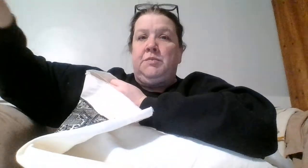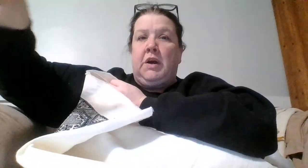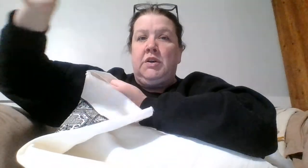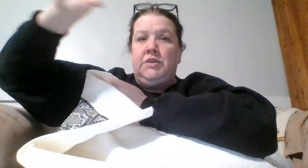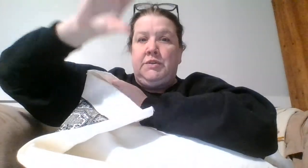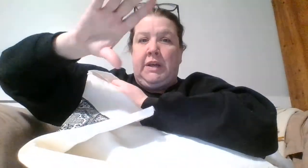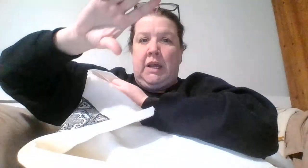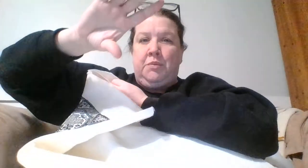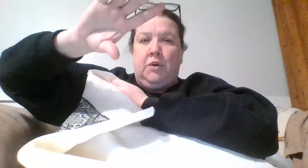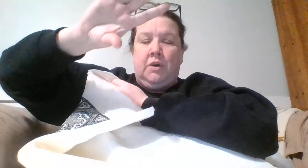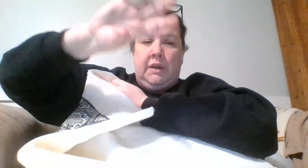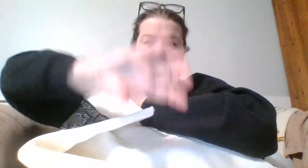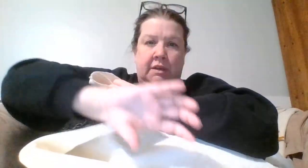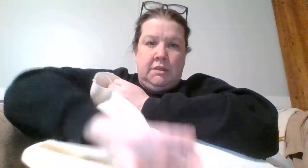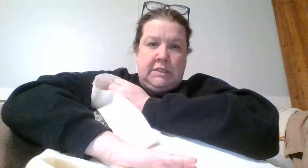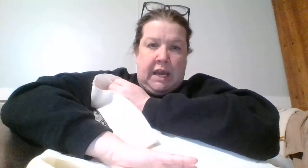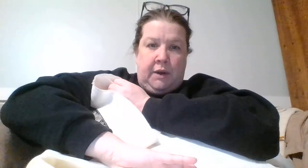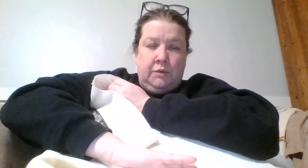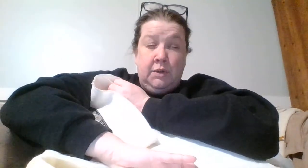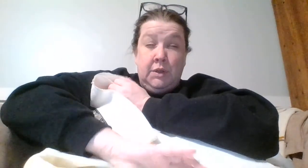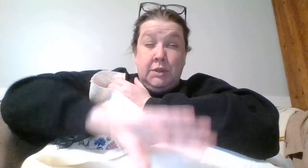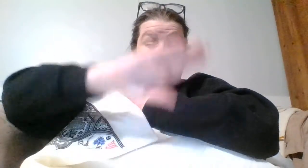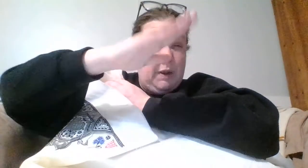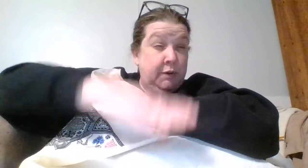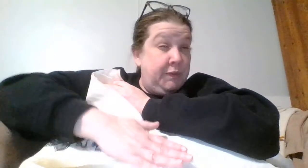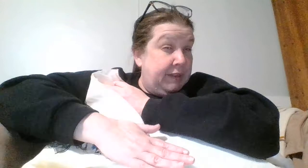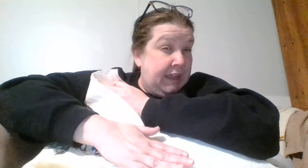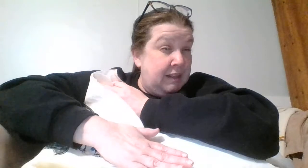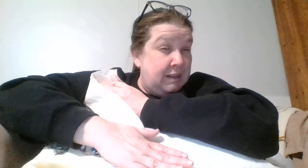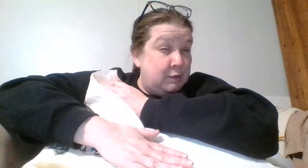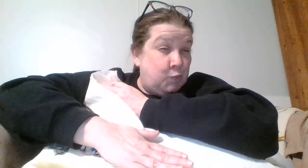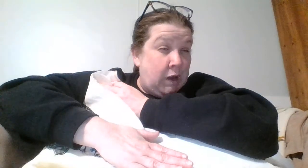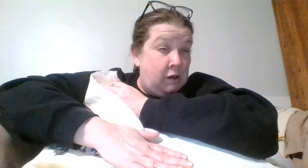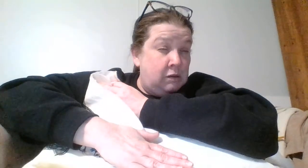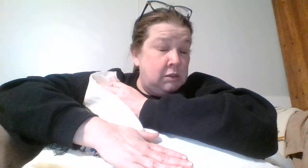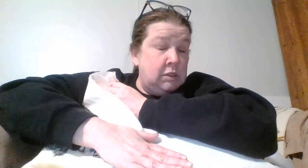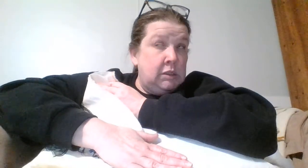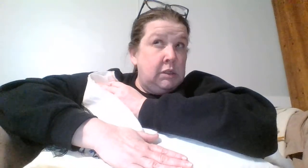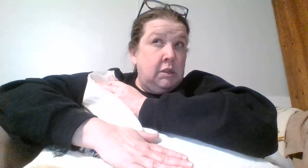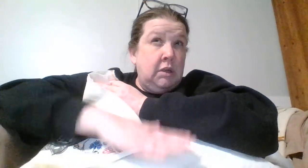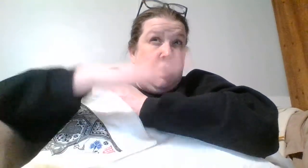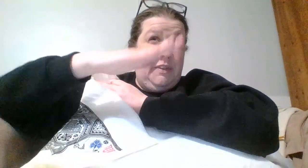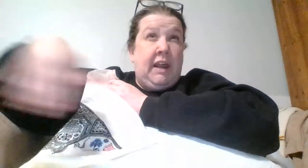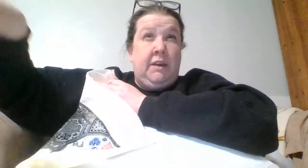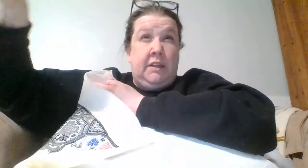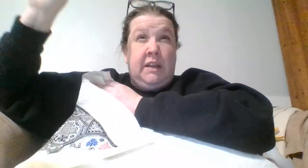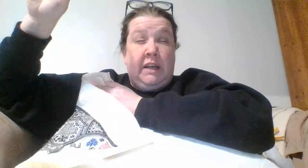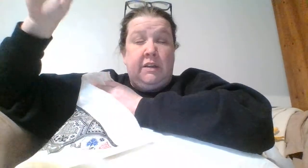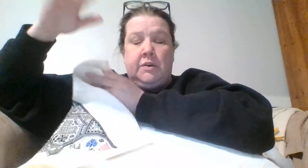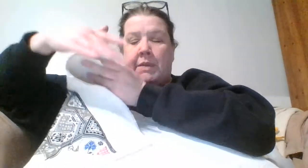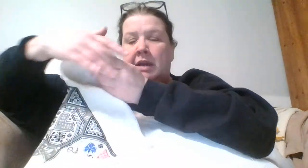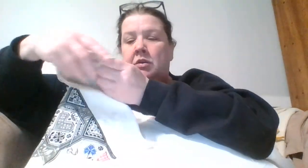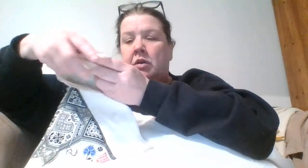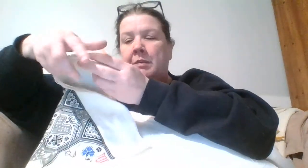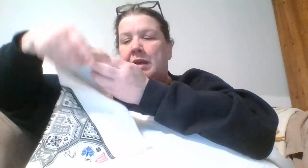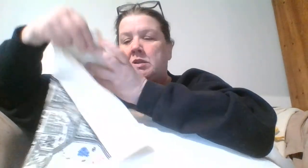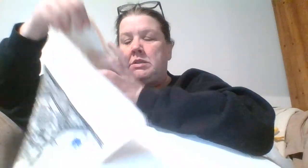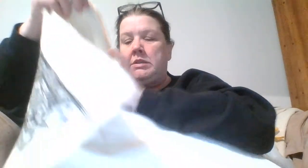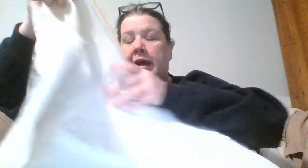March doing April and then down so I know the length as well and then I then I could trim mine or I may just I